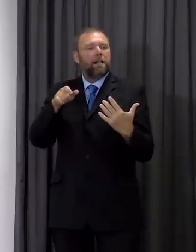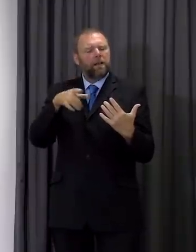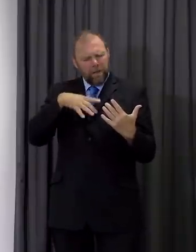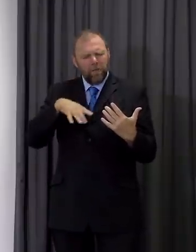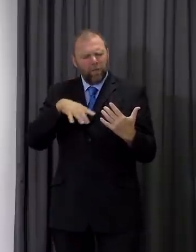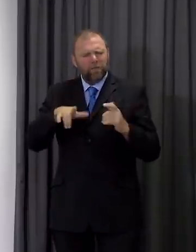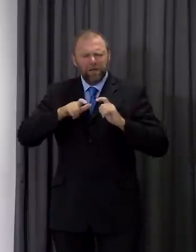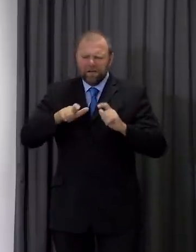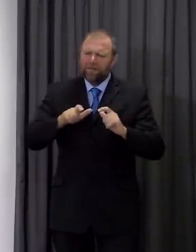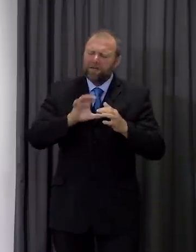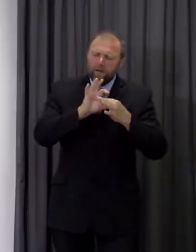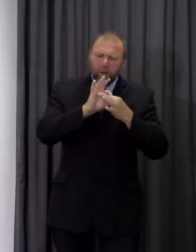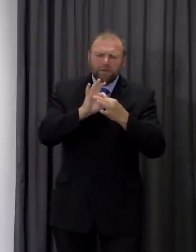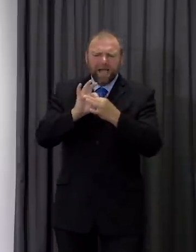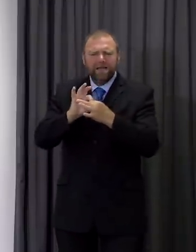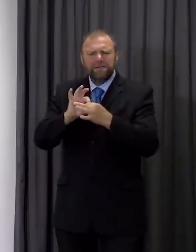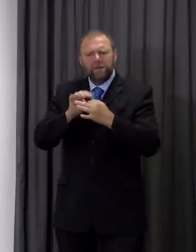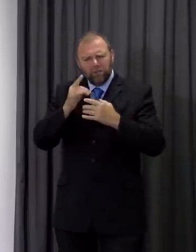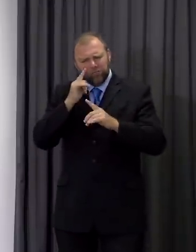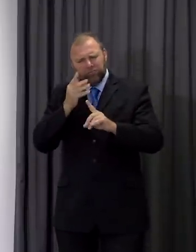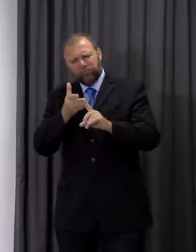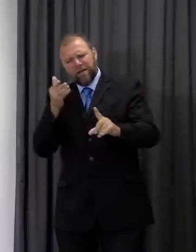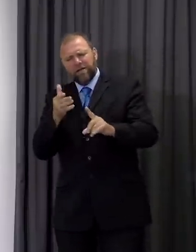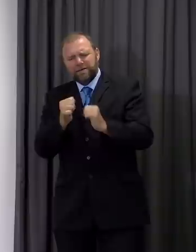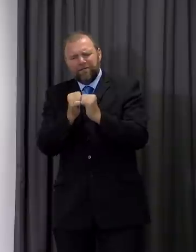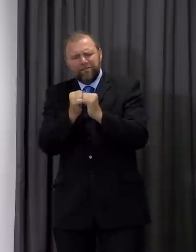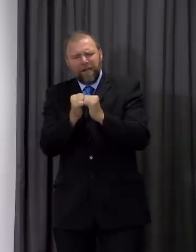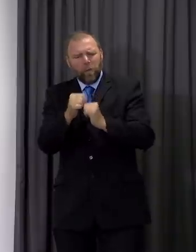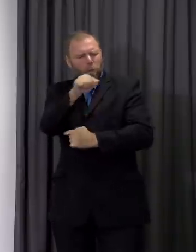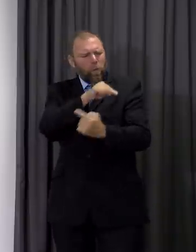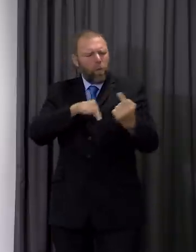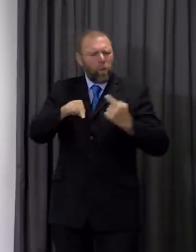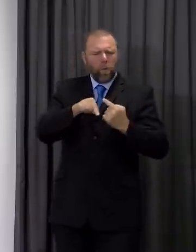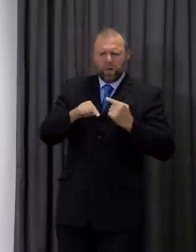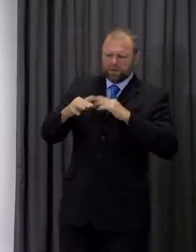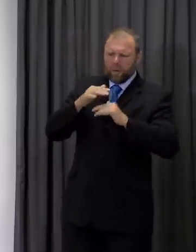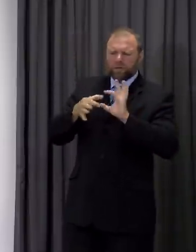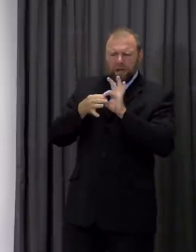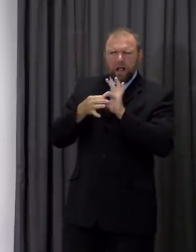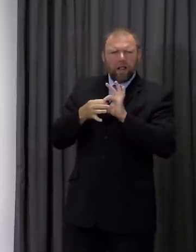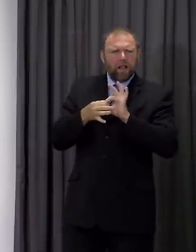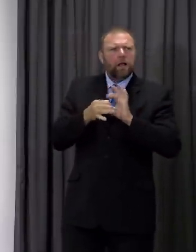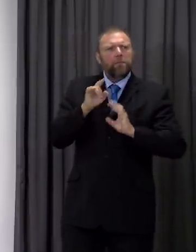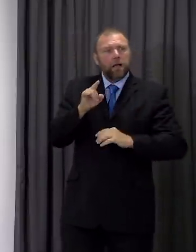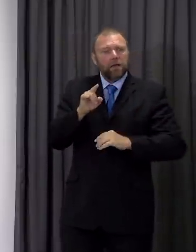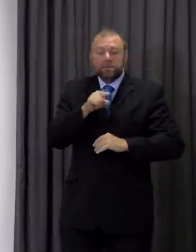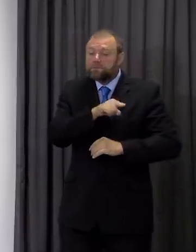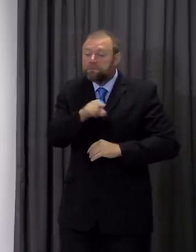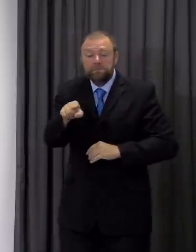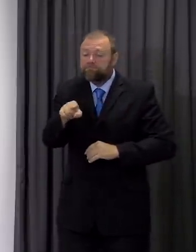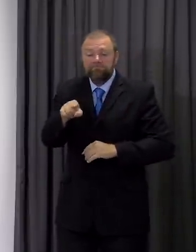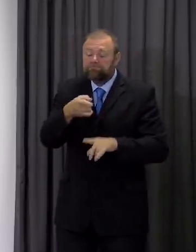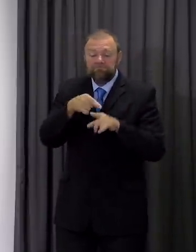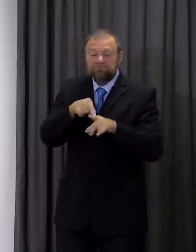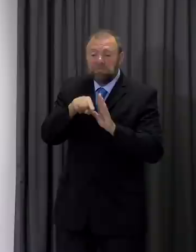people have and value. We recognise the value that provides for a range of people but if we continue to see behaviour that isn't responsible if we